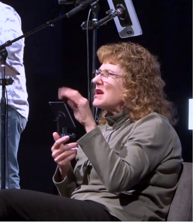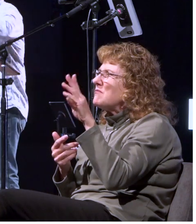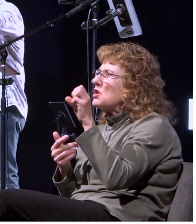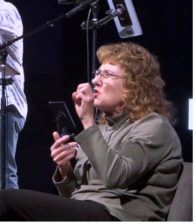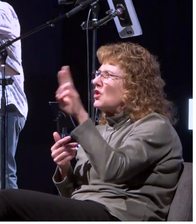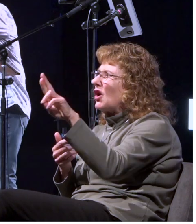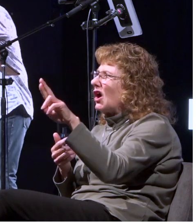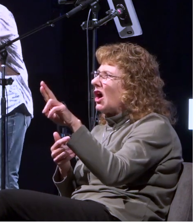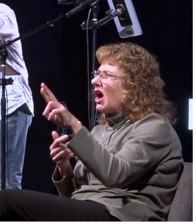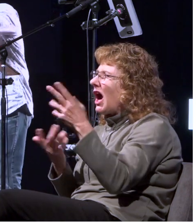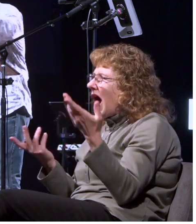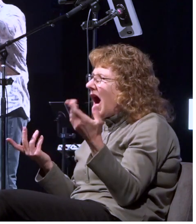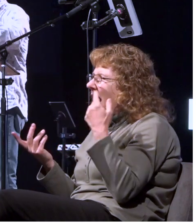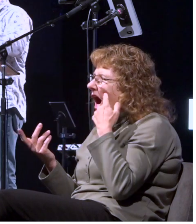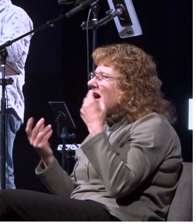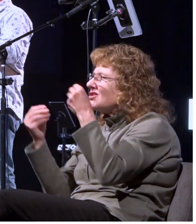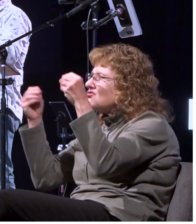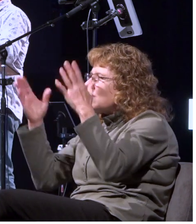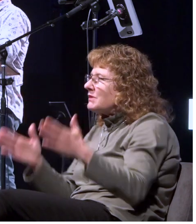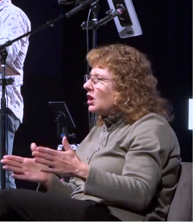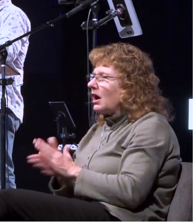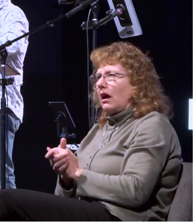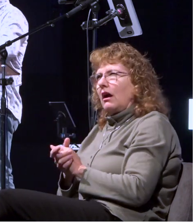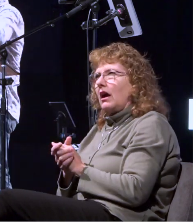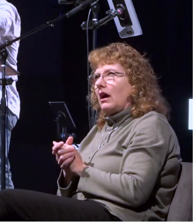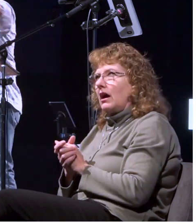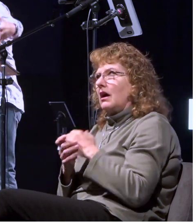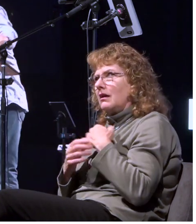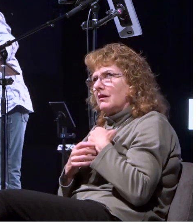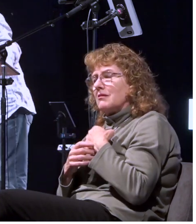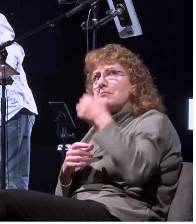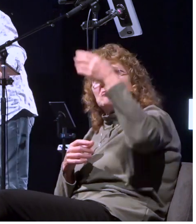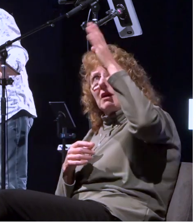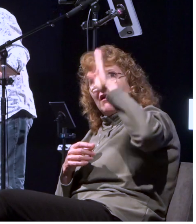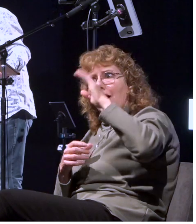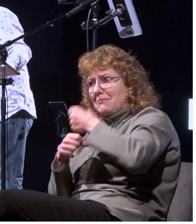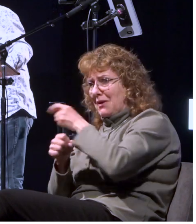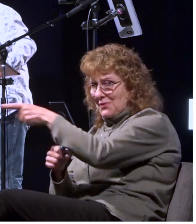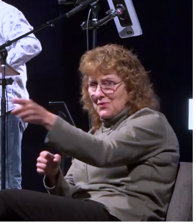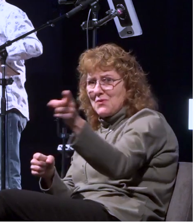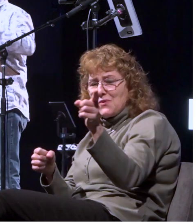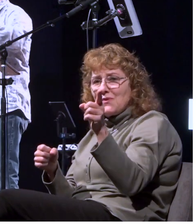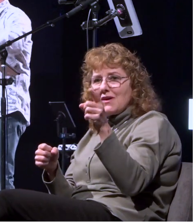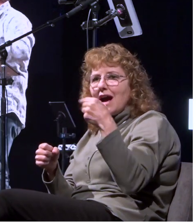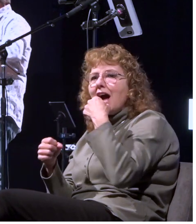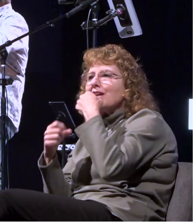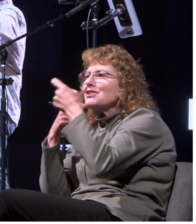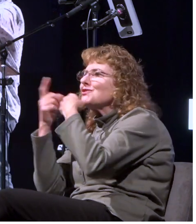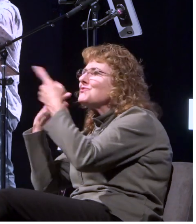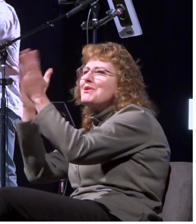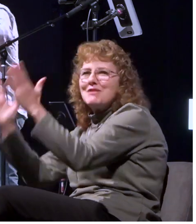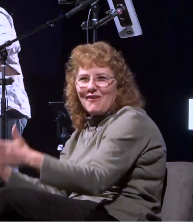you're a distributor god has made you one and so distributors distribute